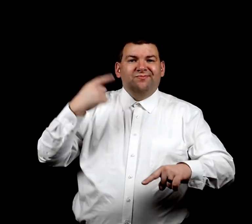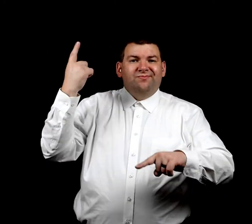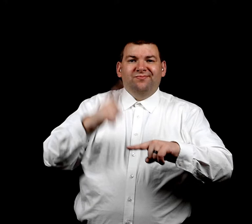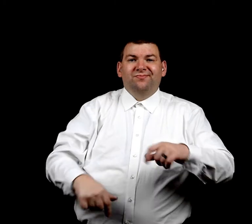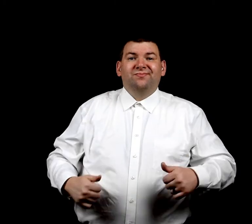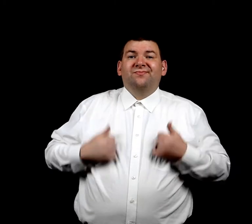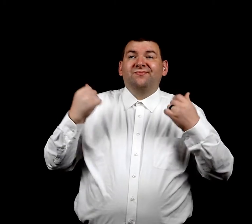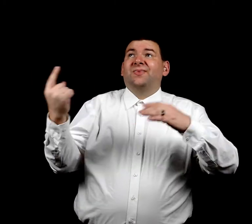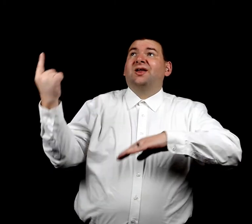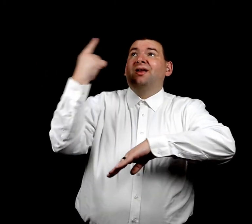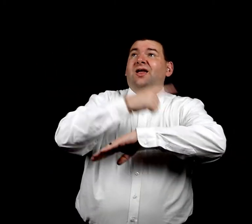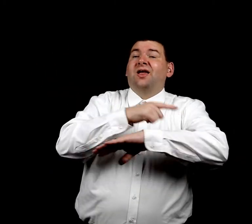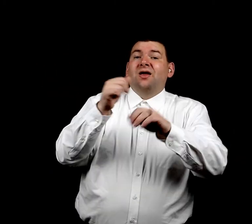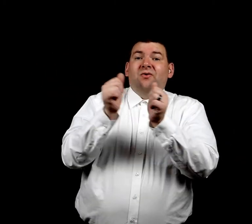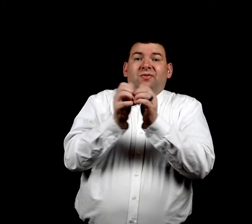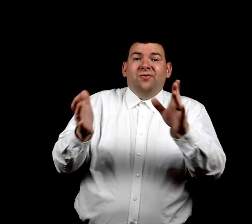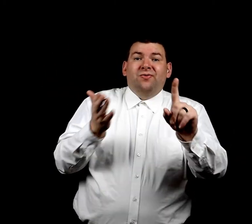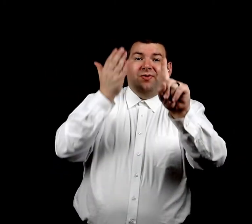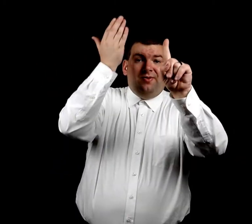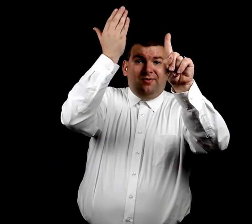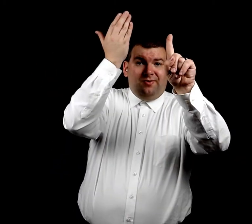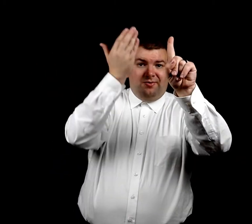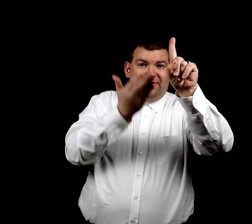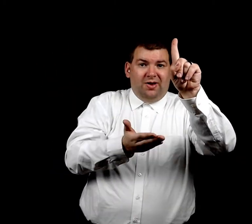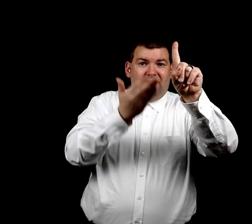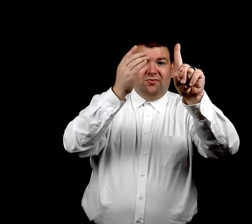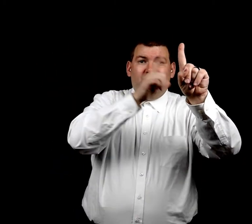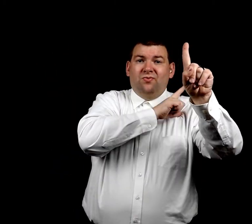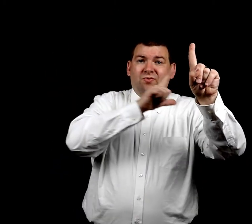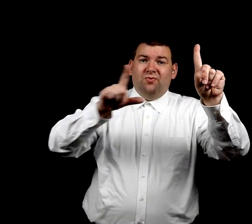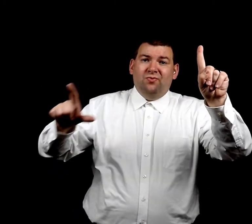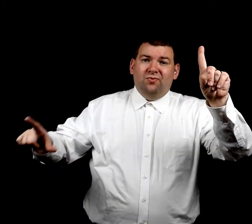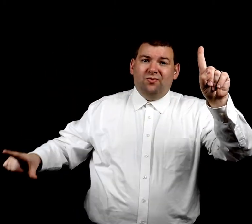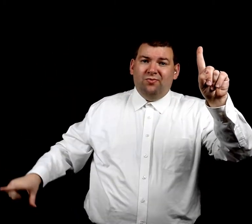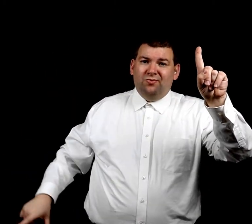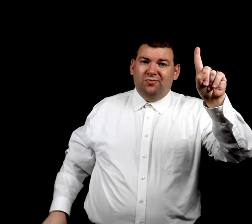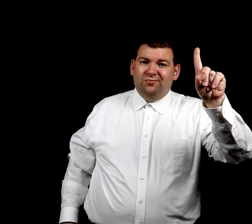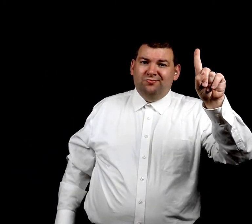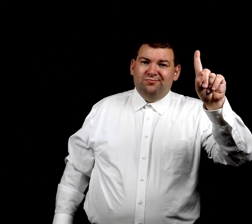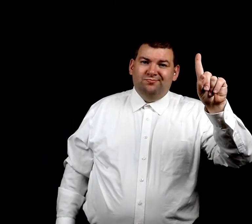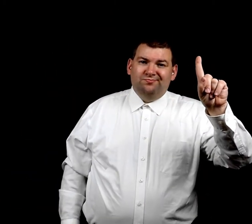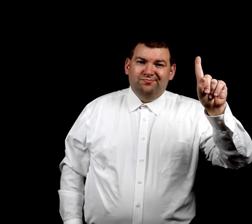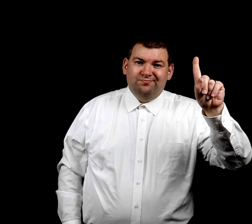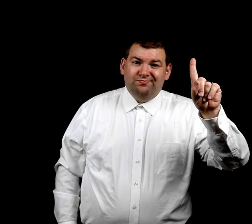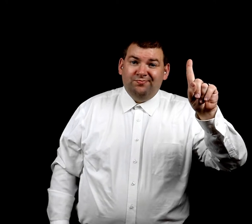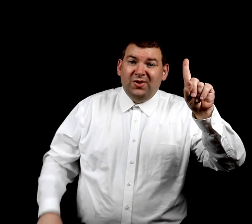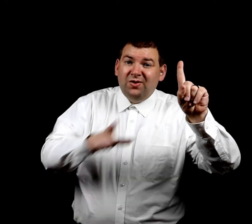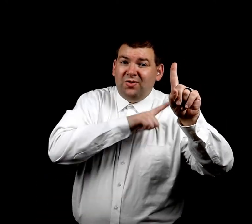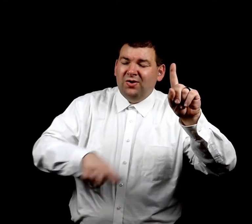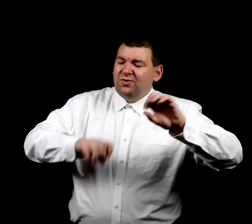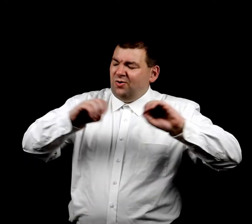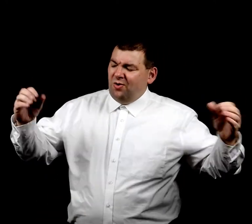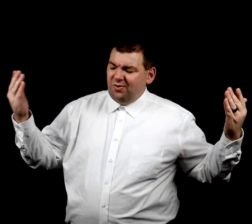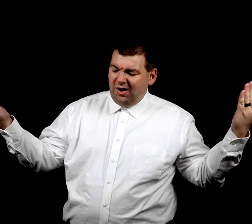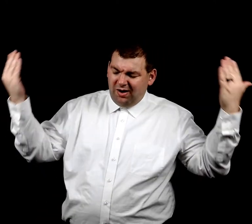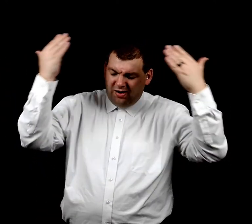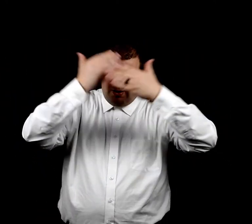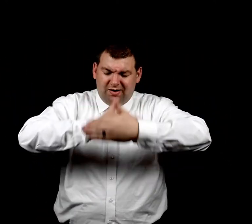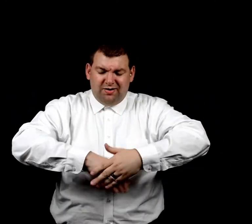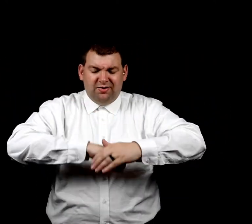I can't live a day without you Lord, there's